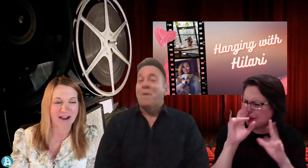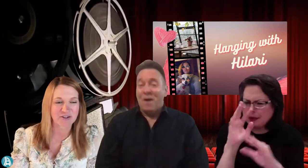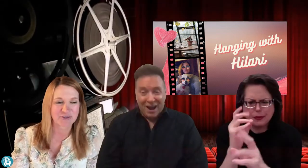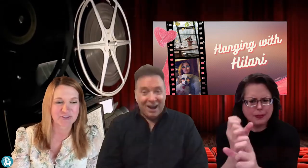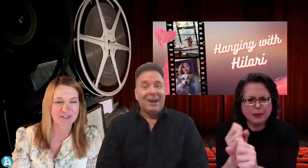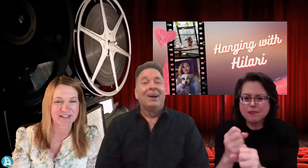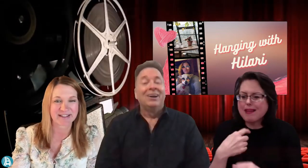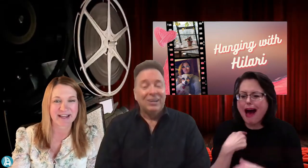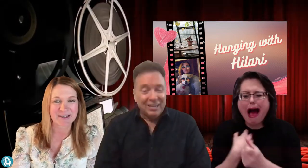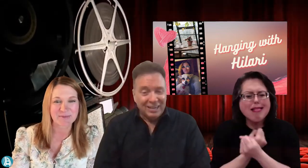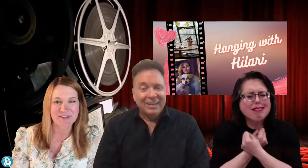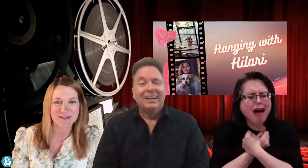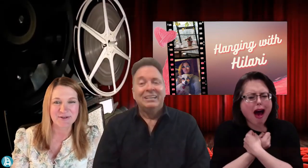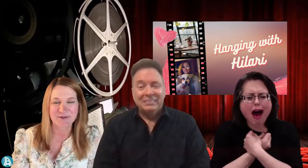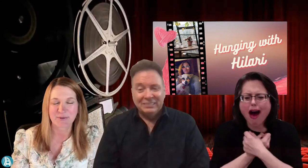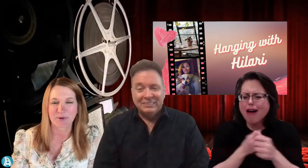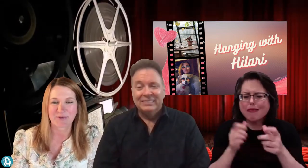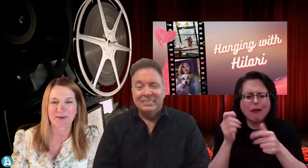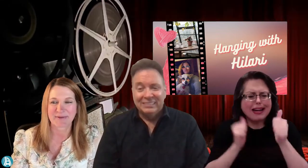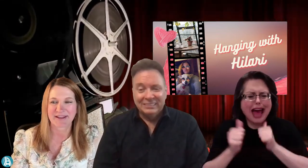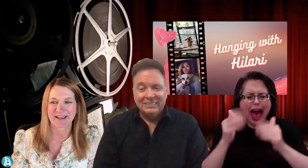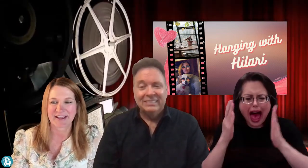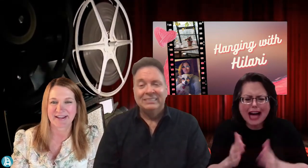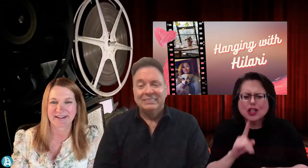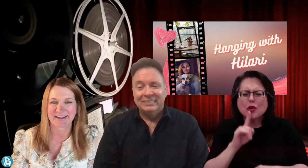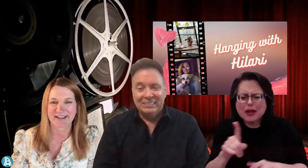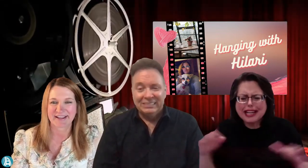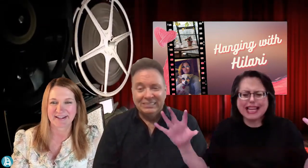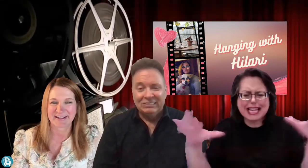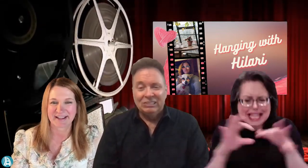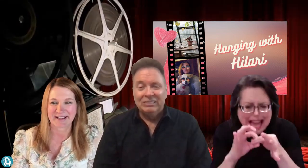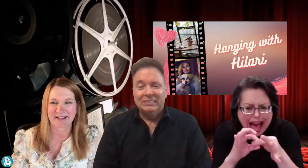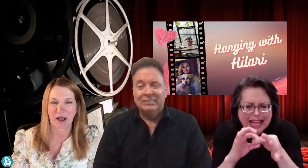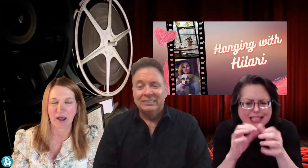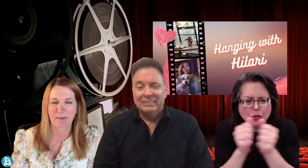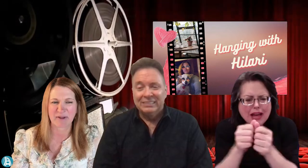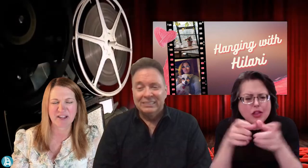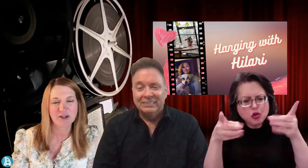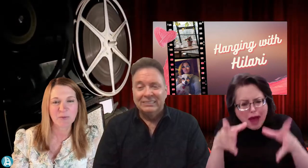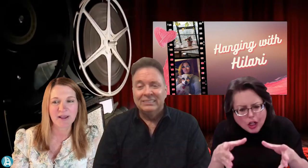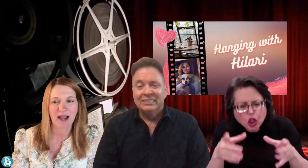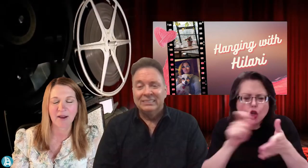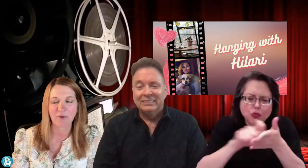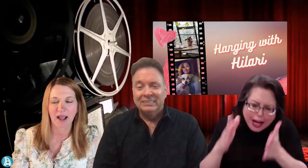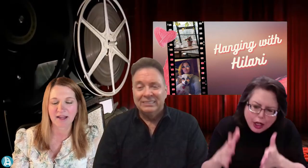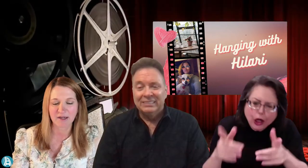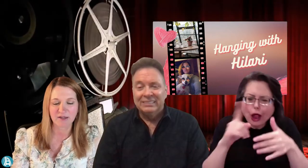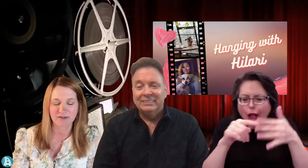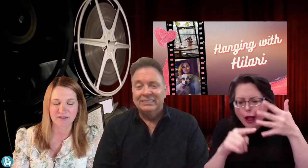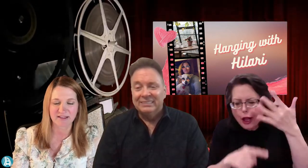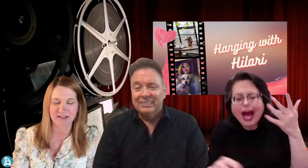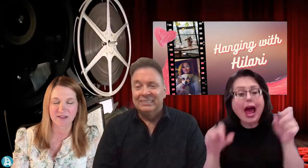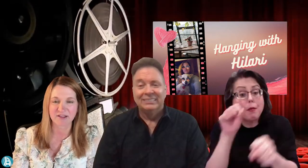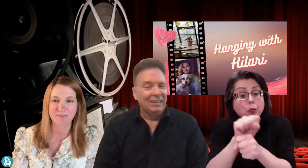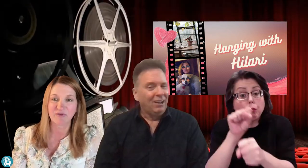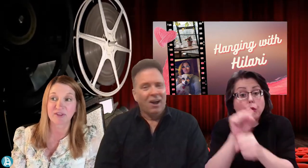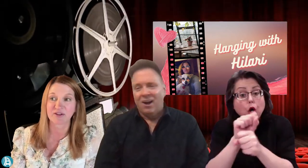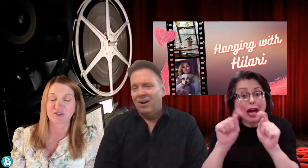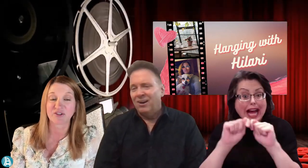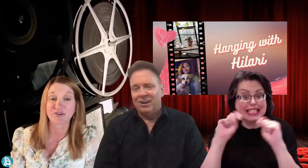actor really connects with you and you work with them again and again and again. Um, but you know what? I, I kind of think that this movie theater is too